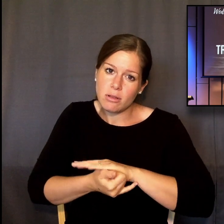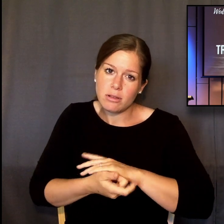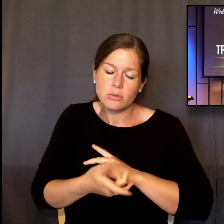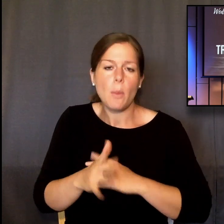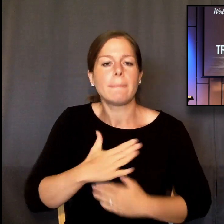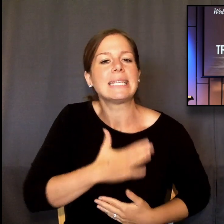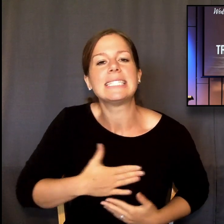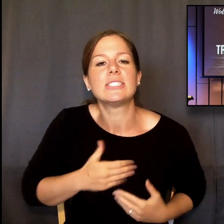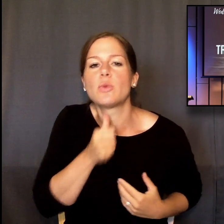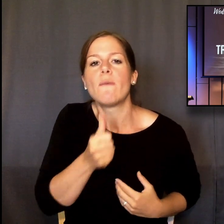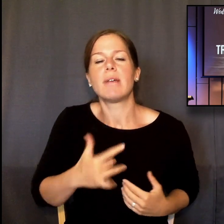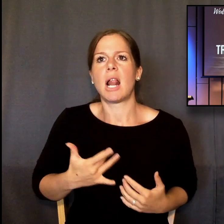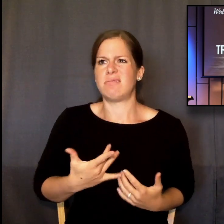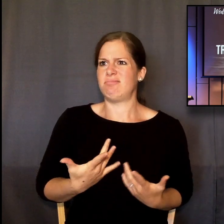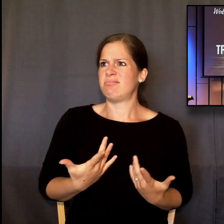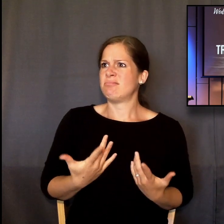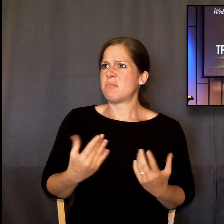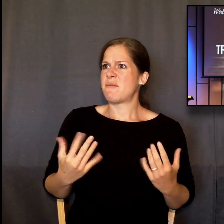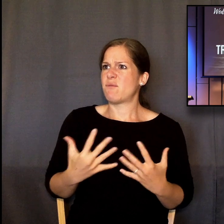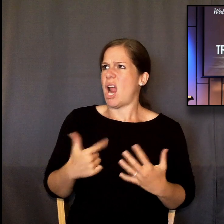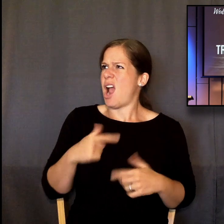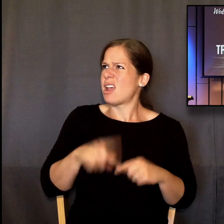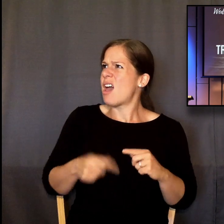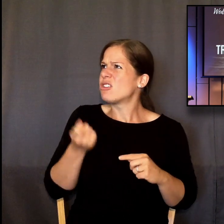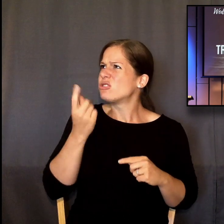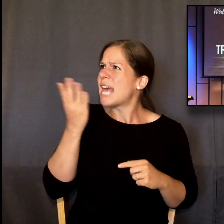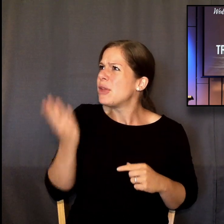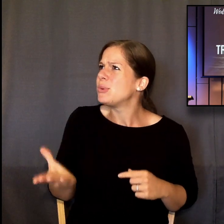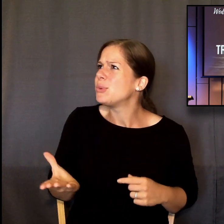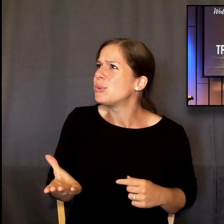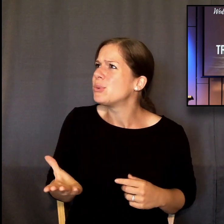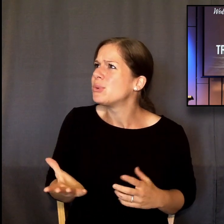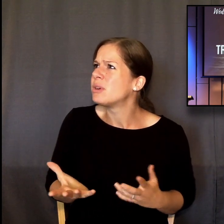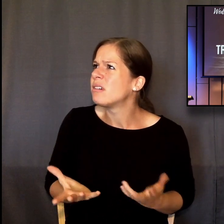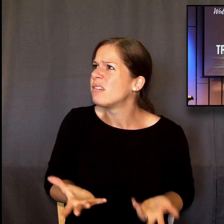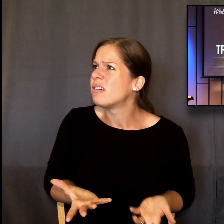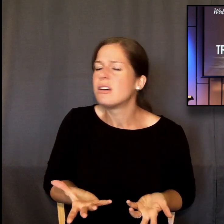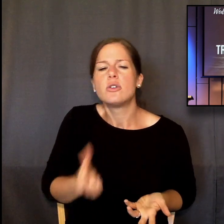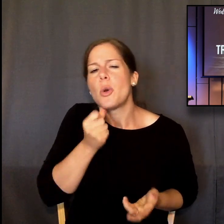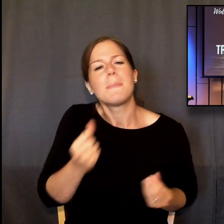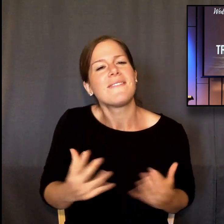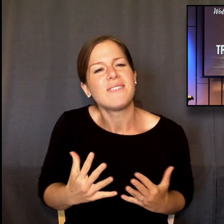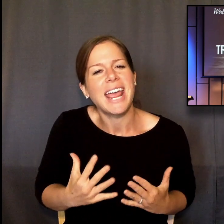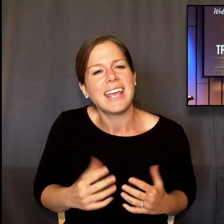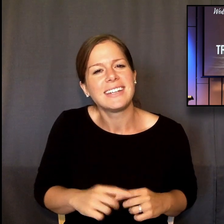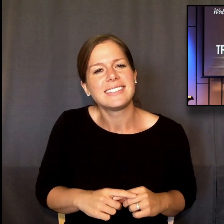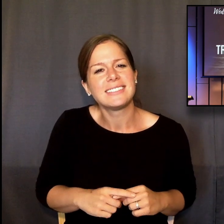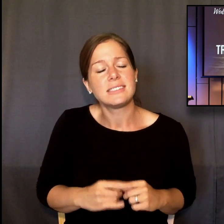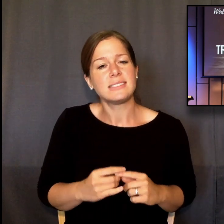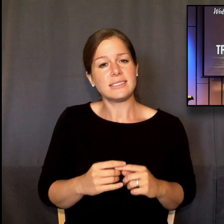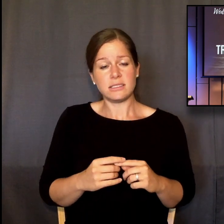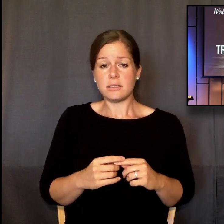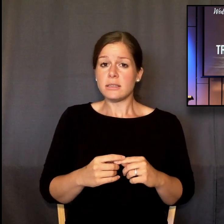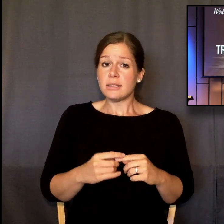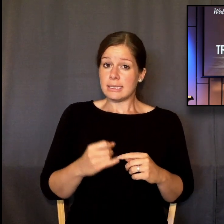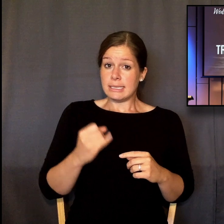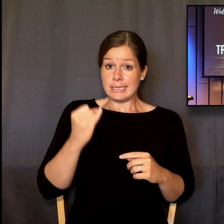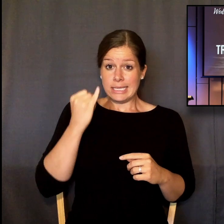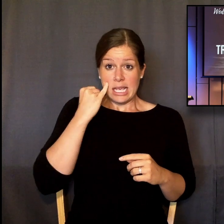stretched sometimes. But be afraid of a God who doesn't challenge you intellectually. Be afraid of a God who you